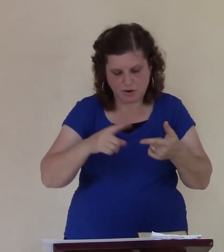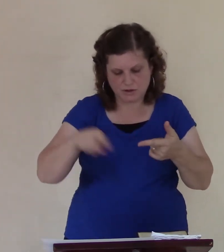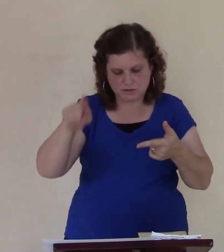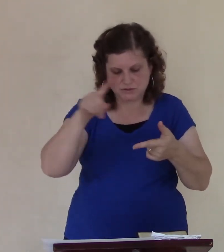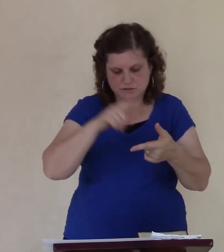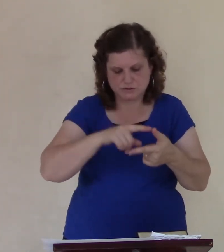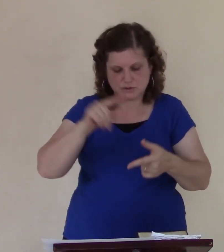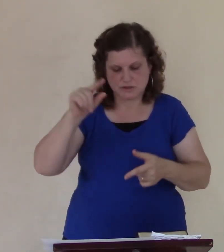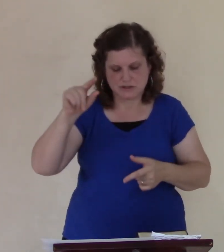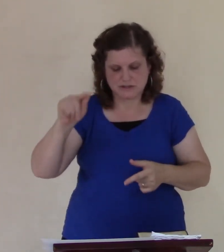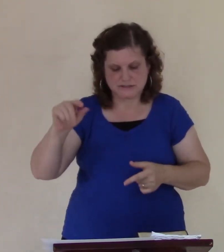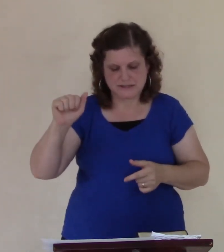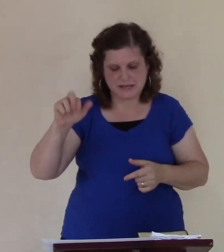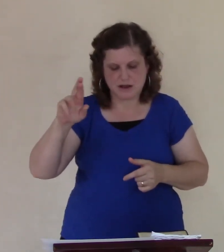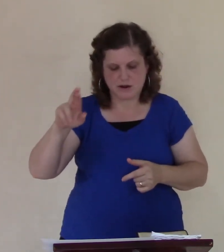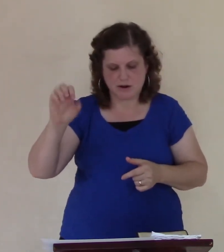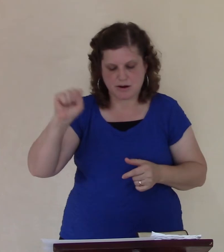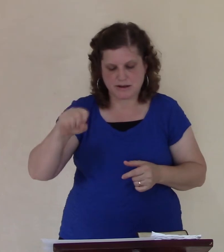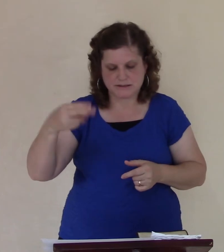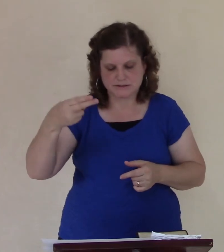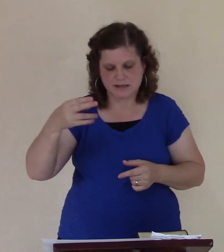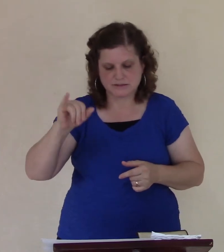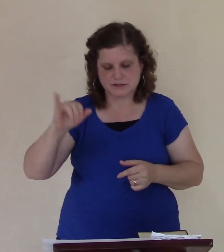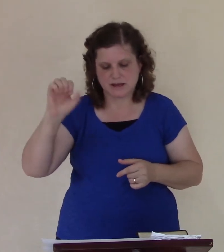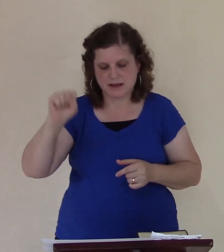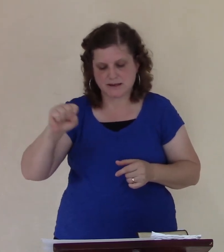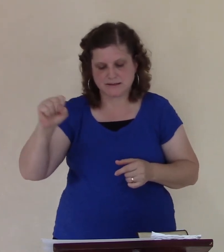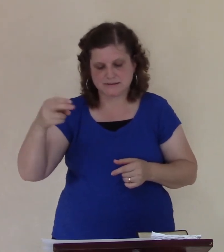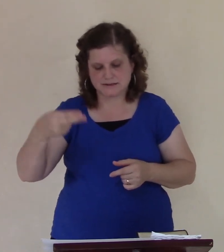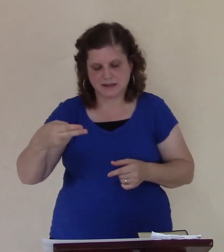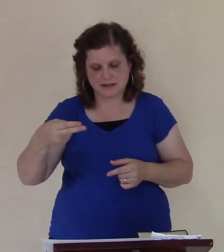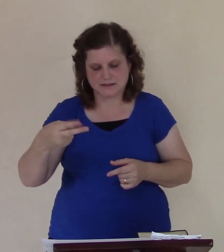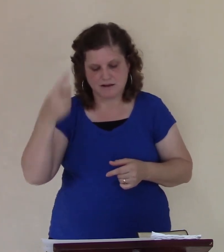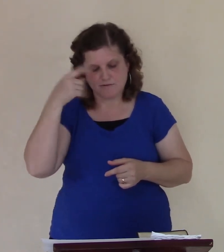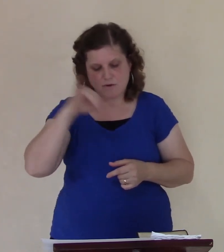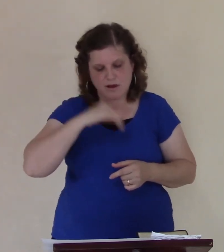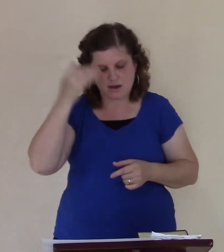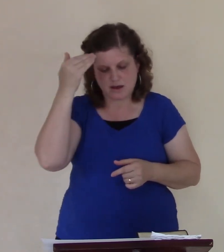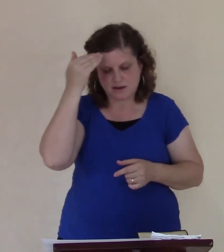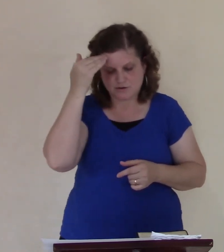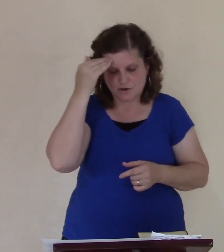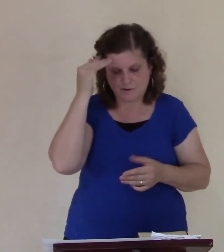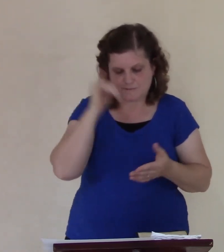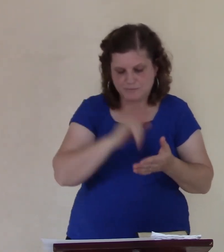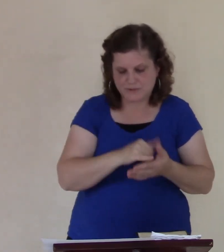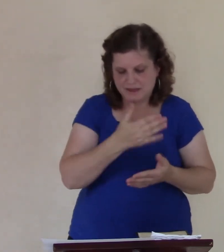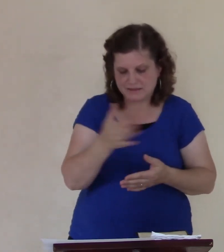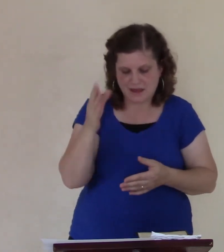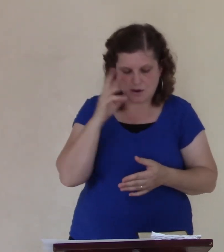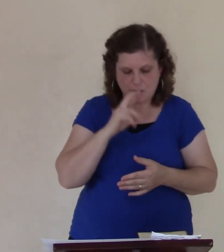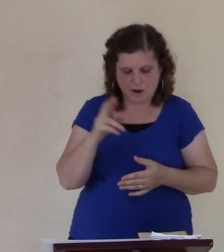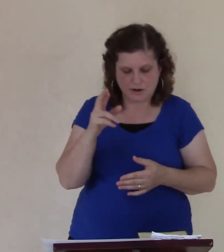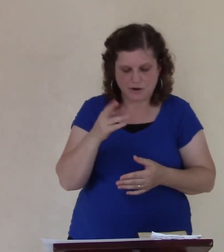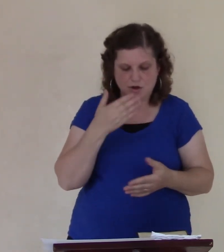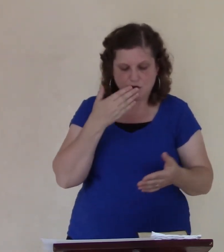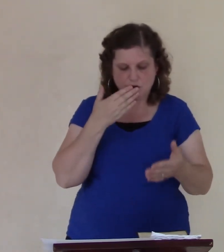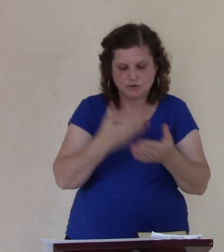slow to anger, and of great kindness, and repentest me of evil. Now, notice it said, God